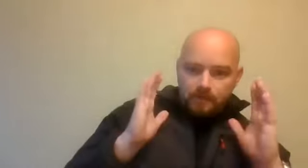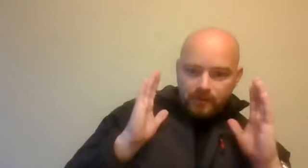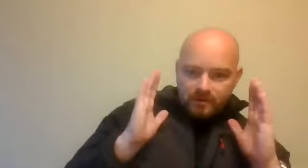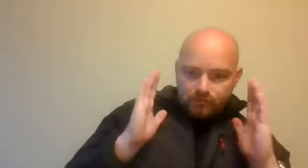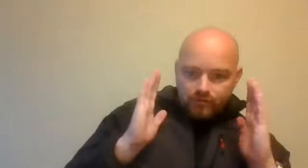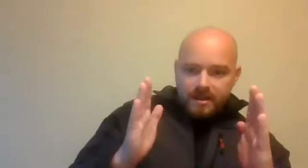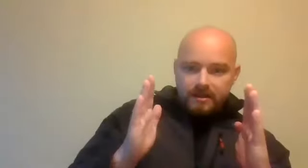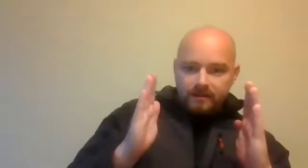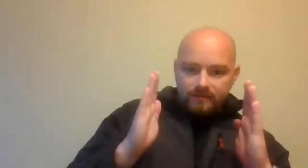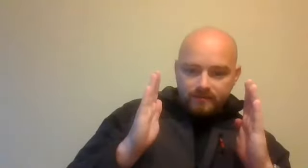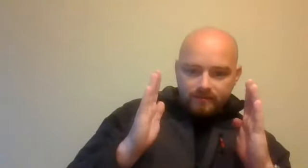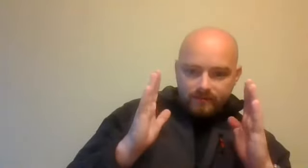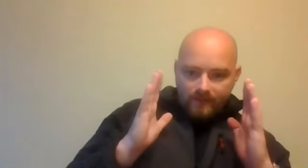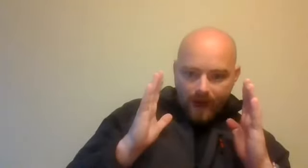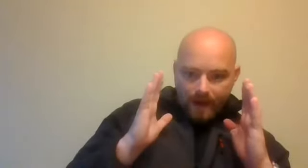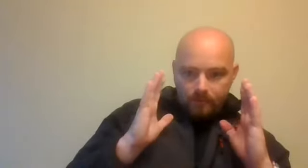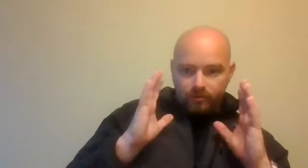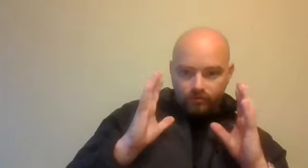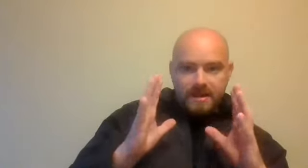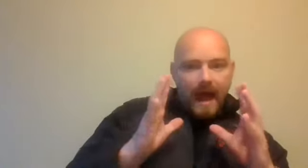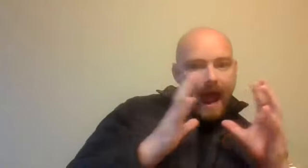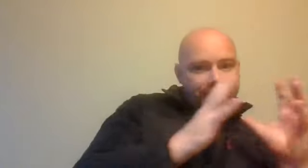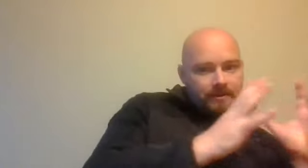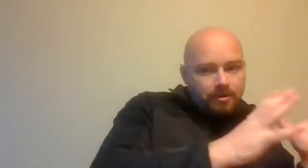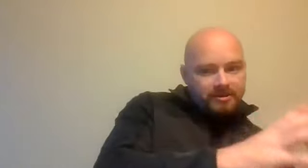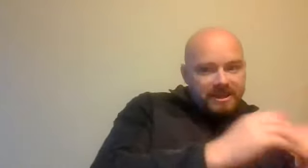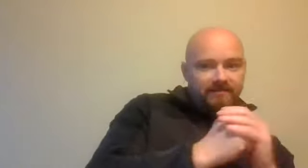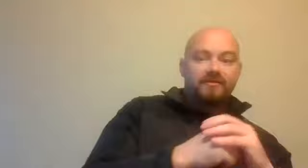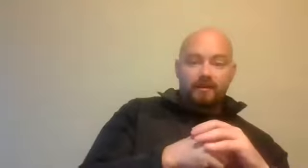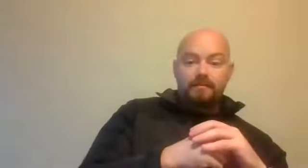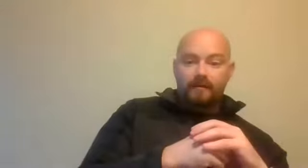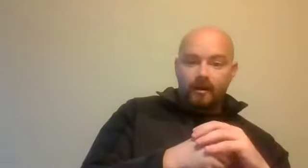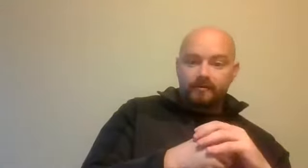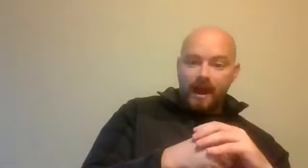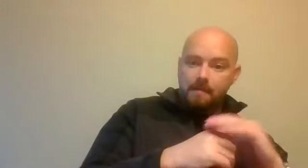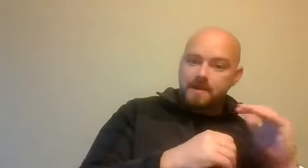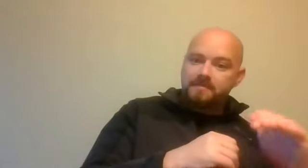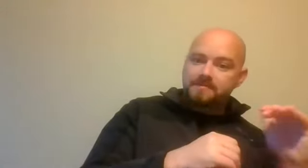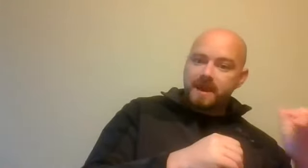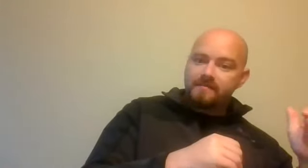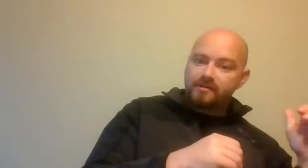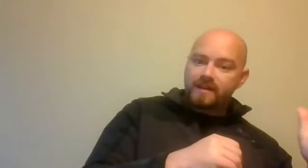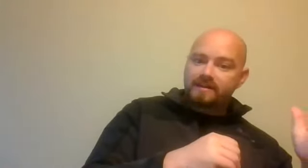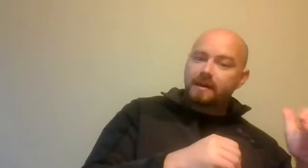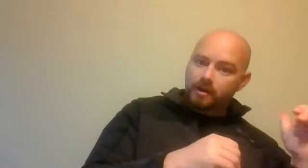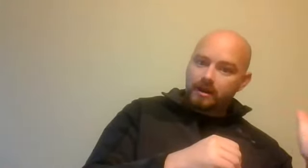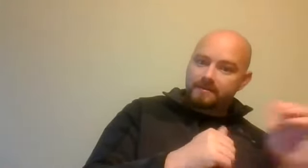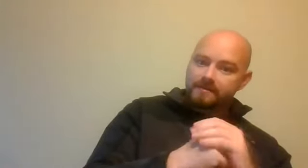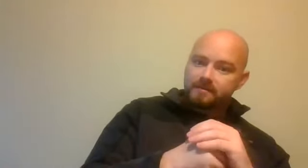There was a real, both a real and a perceived fear involved and people's behaviour reflected at what high levels are in